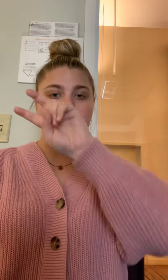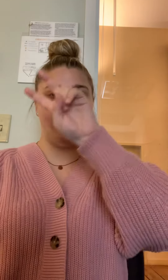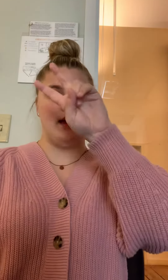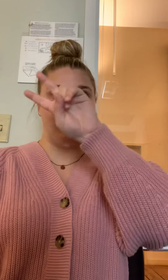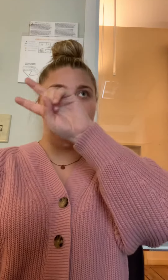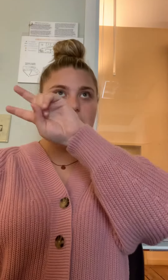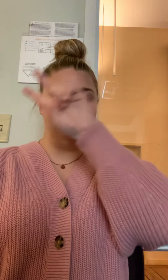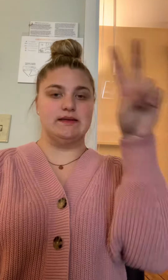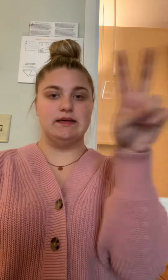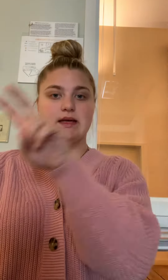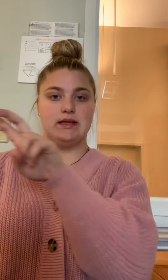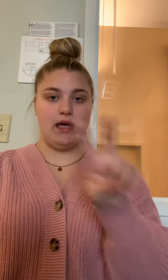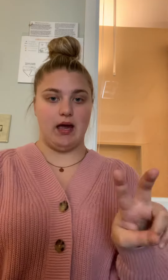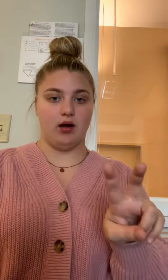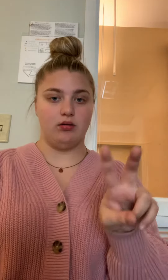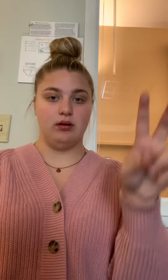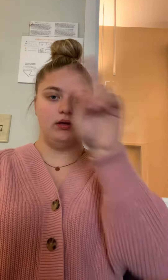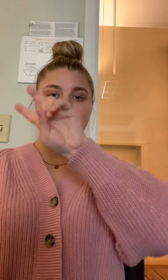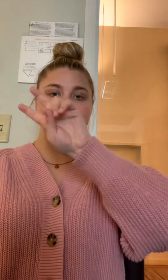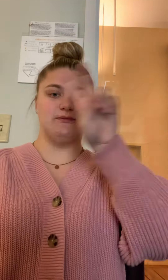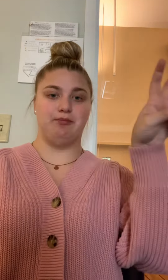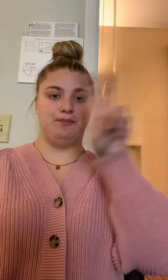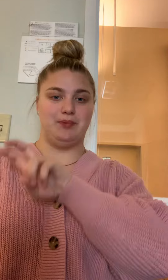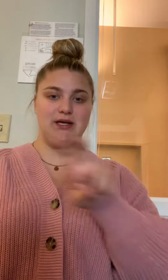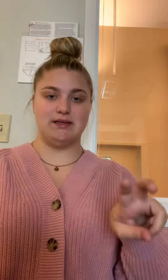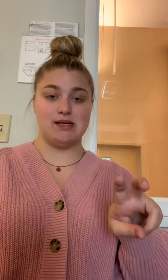making a Z in the air. This is pizza.